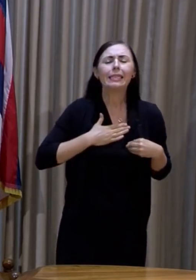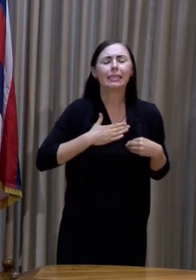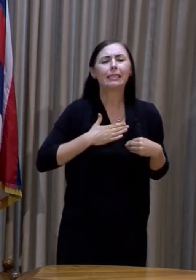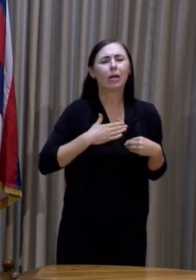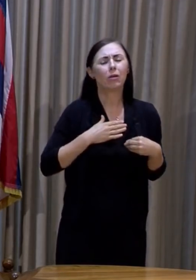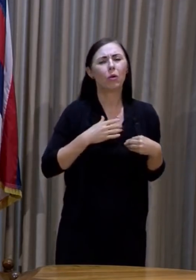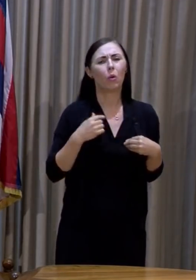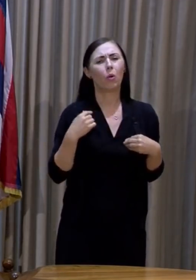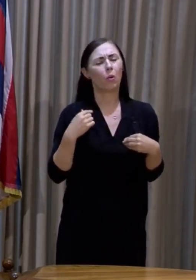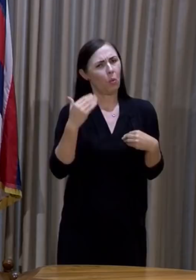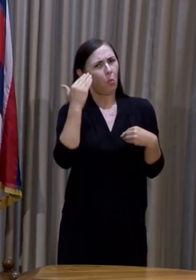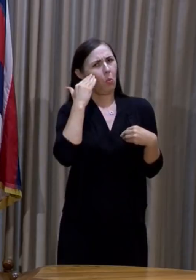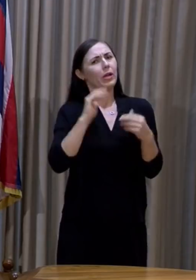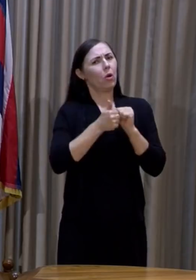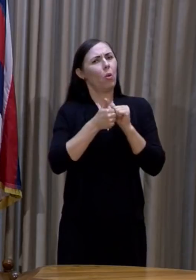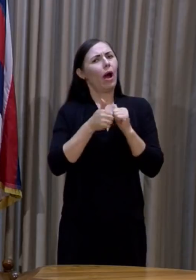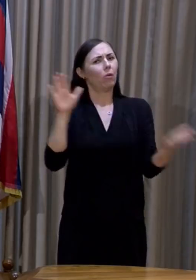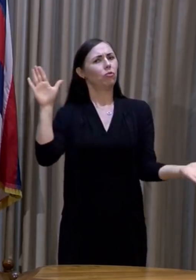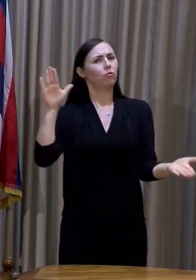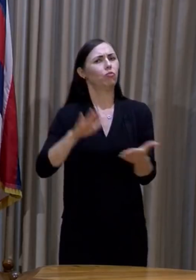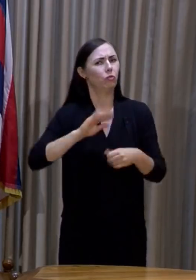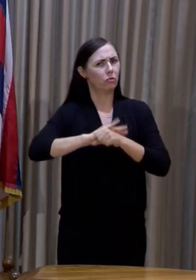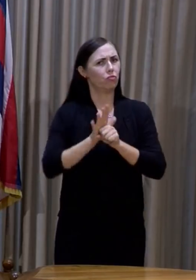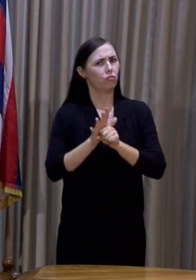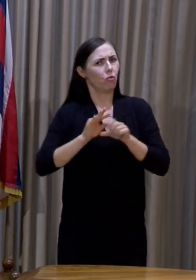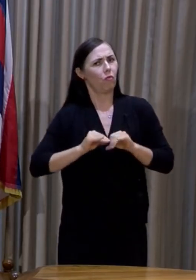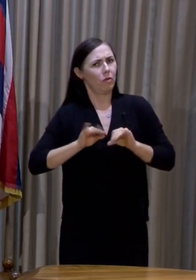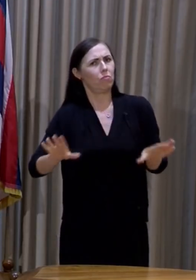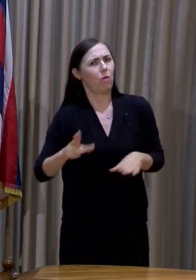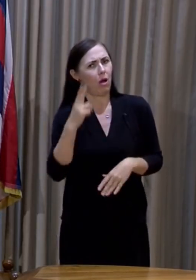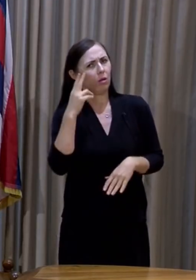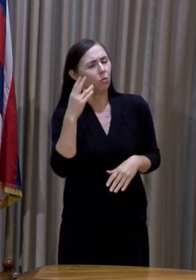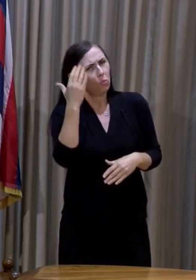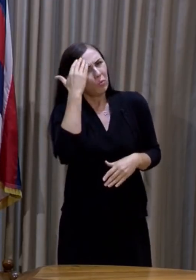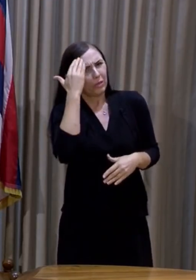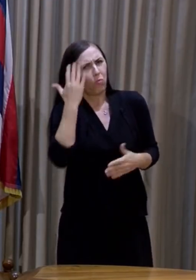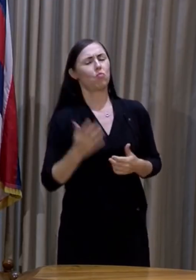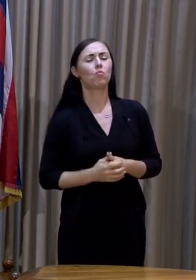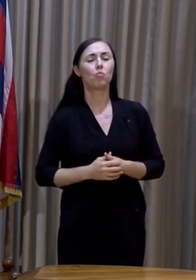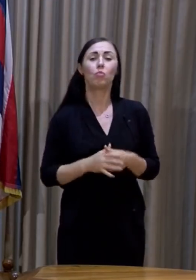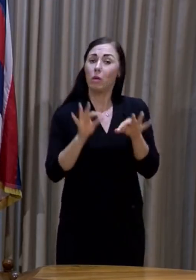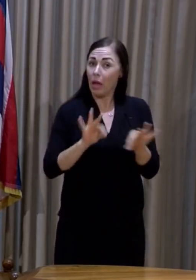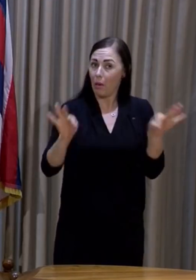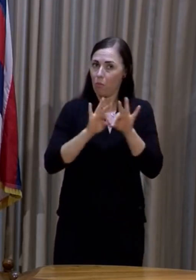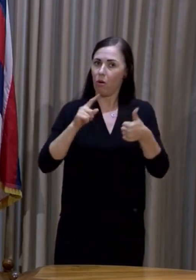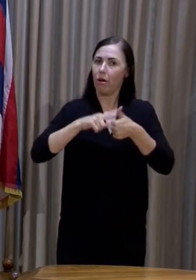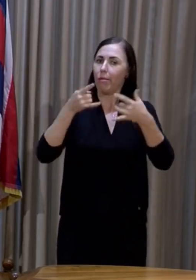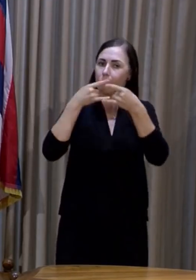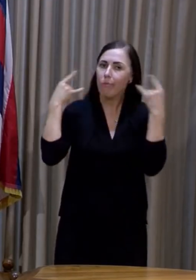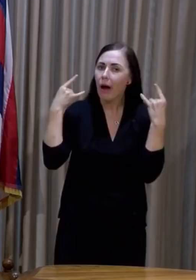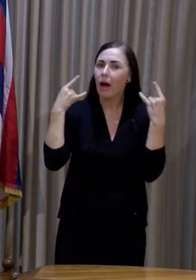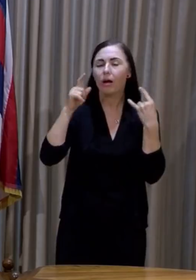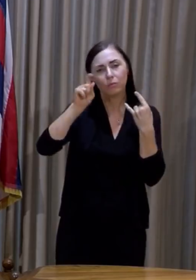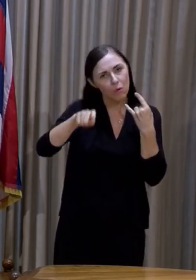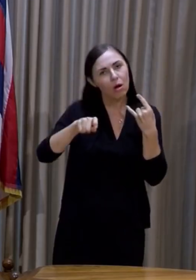order for us to reduce the spread of COVID here in our state. It is about wearing our masks,